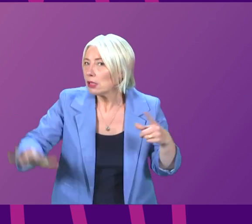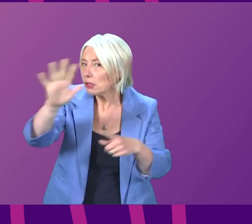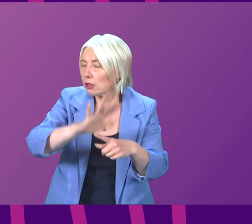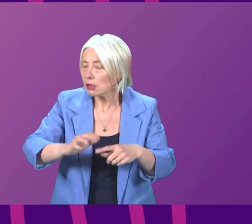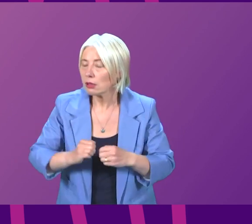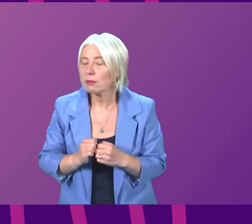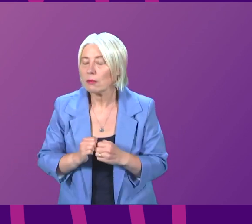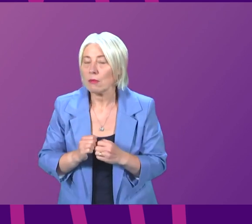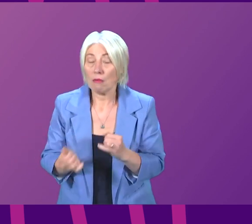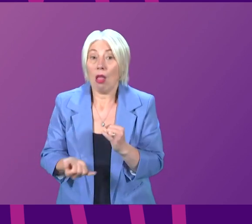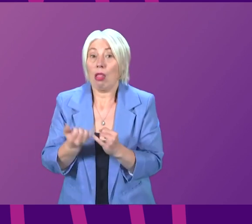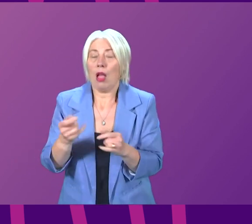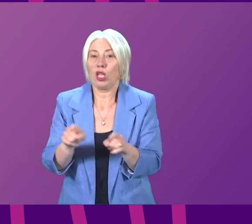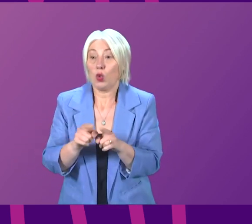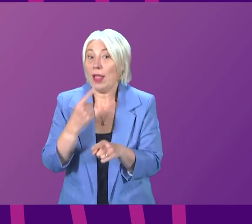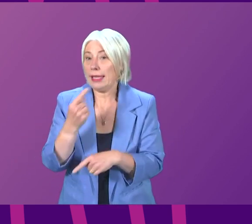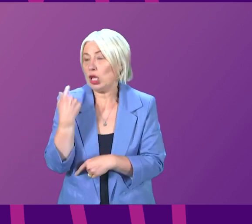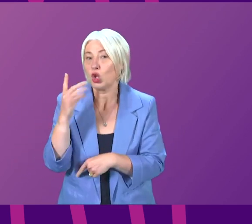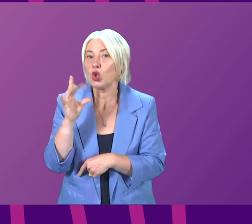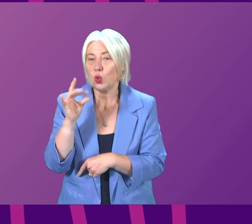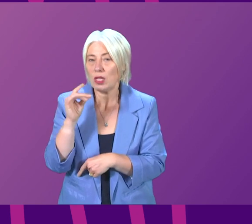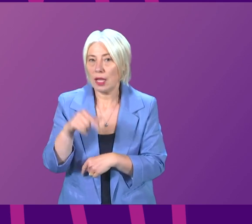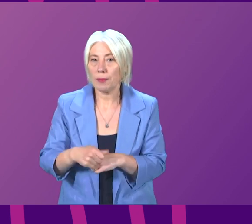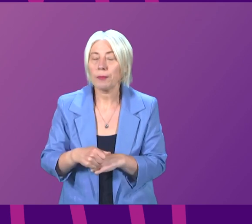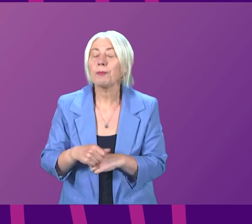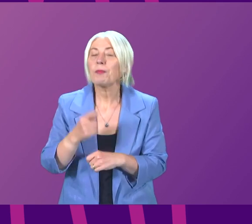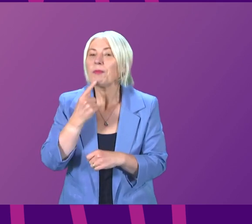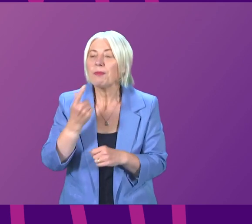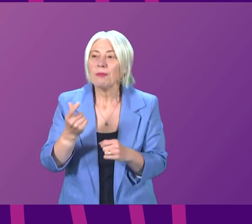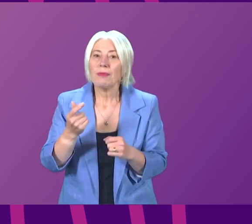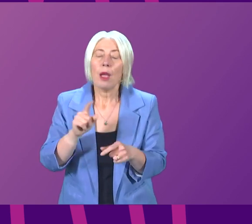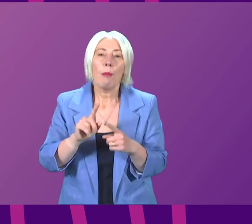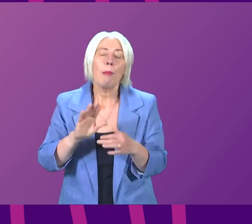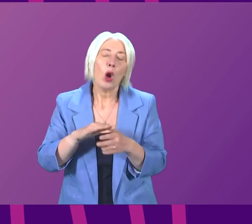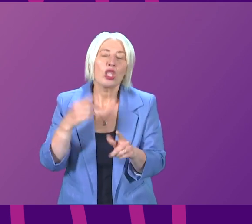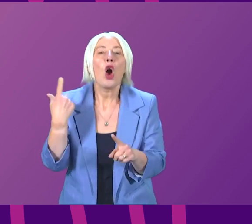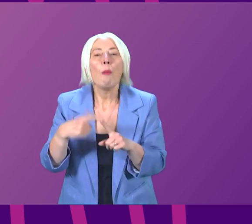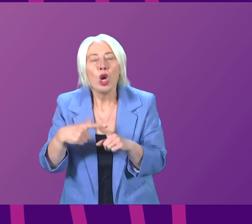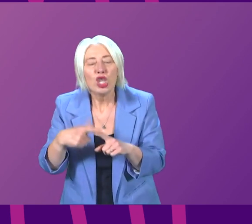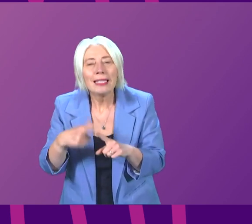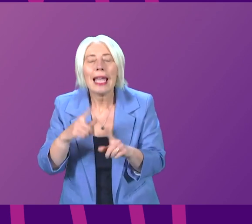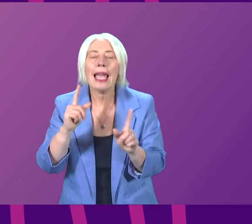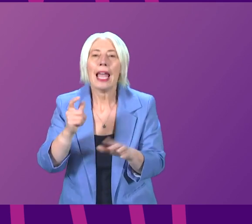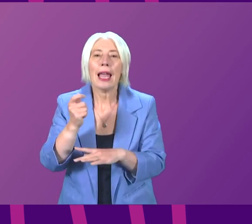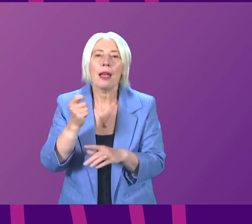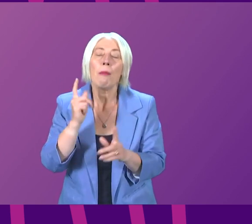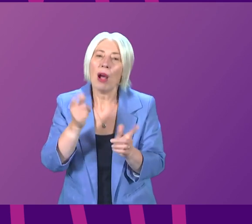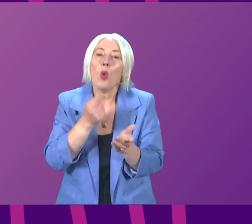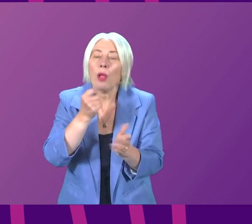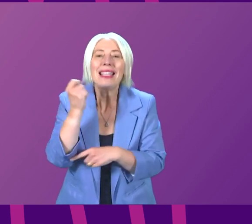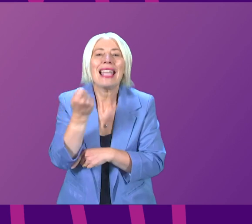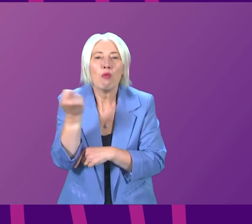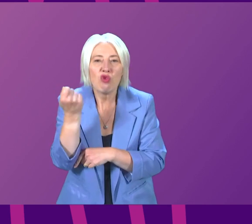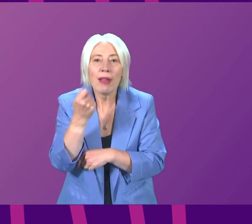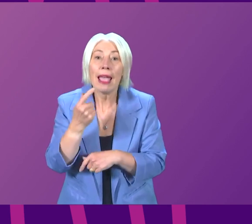lastly, I also said this on Tuesday, these are by definition, because they are emergency measures temporary, how temporary they prove